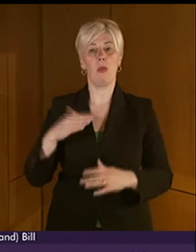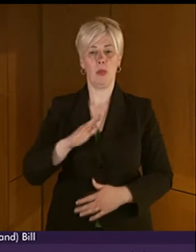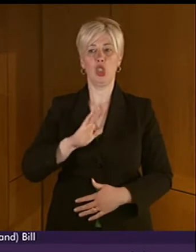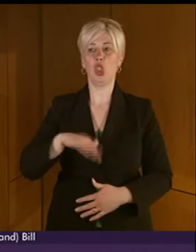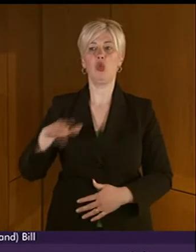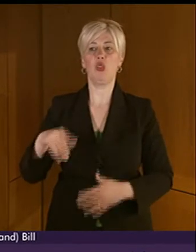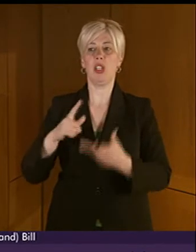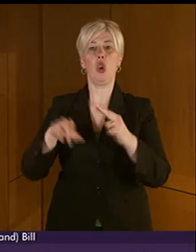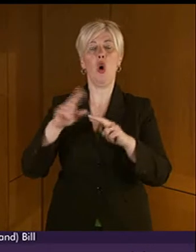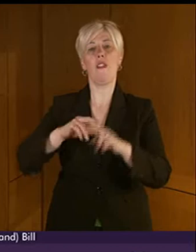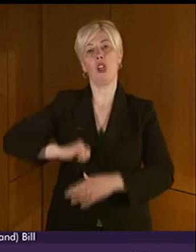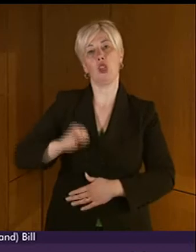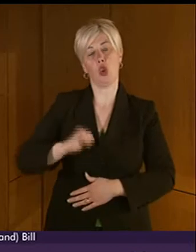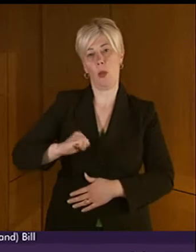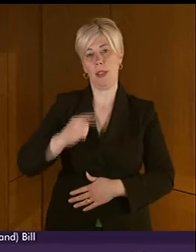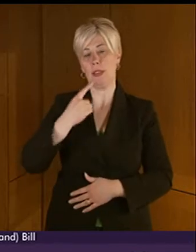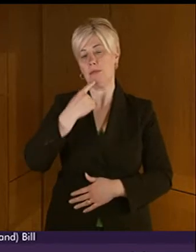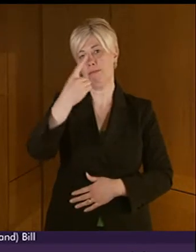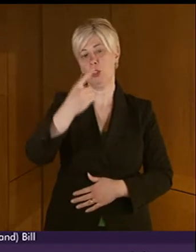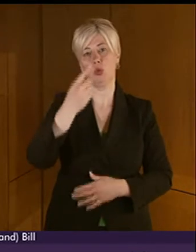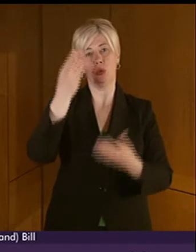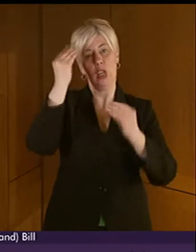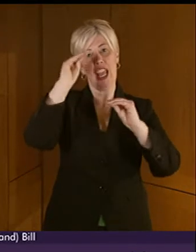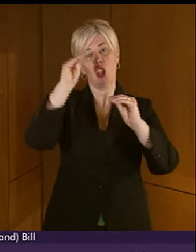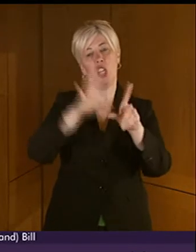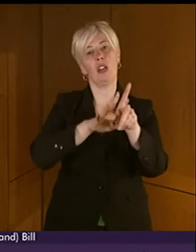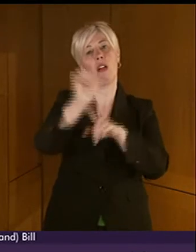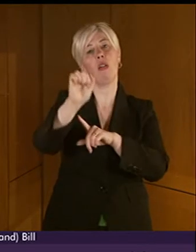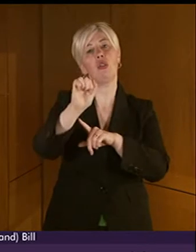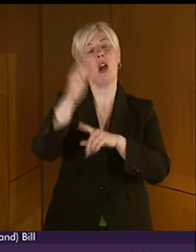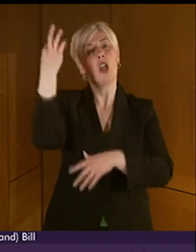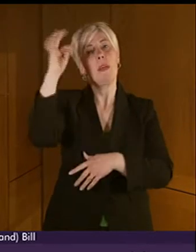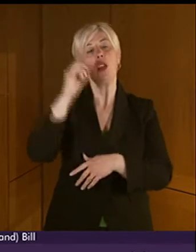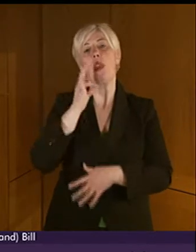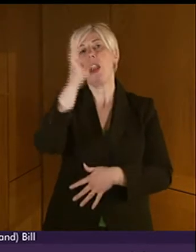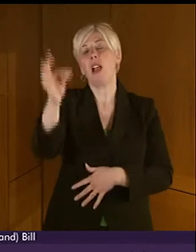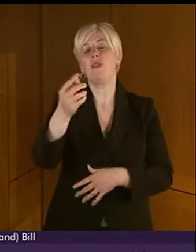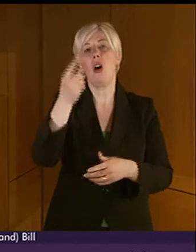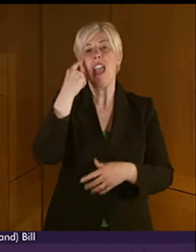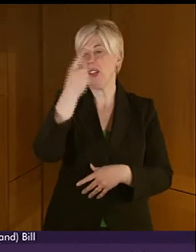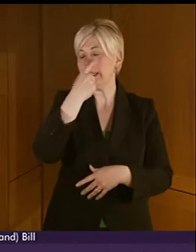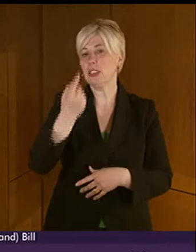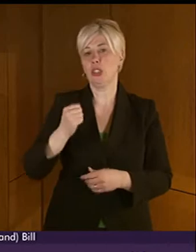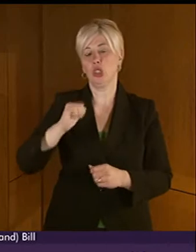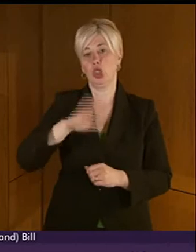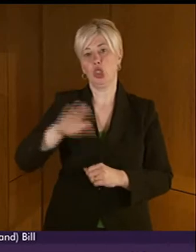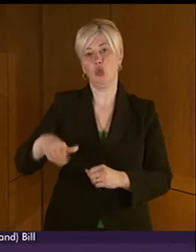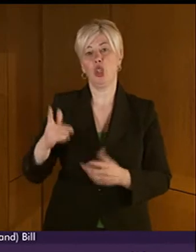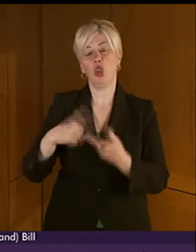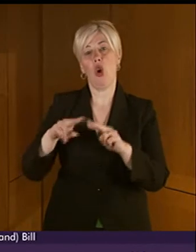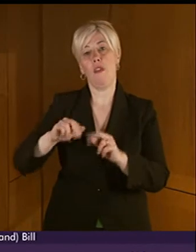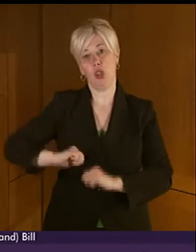to the Education and Culture Committee's call for written evidence when they said that acknowledging